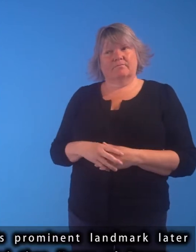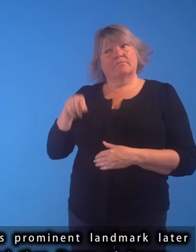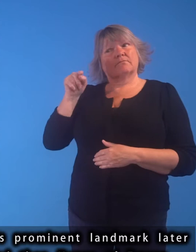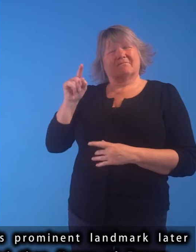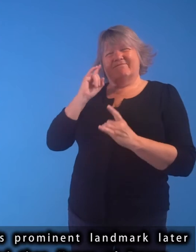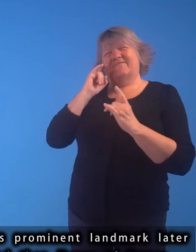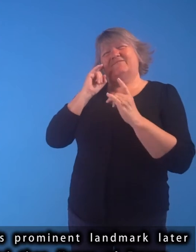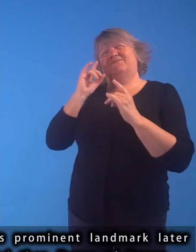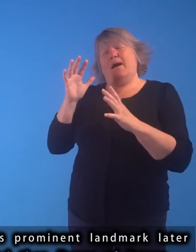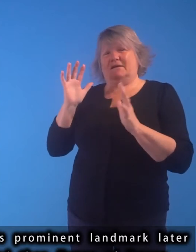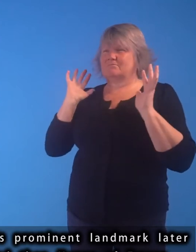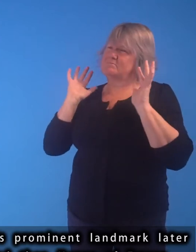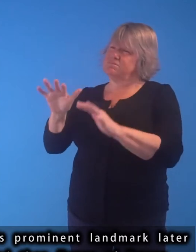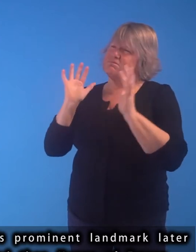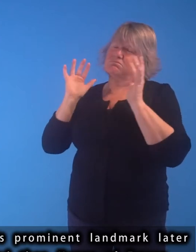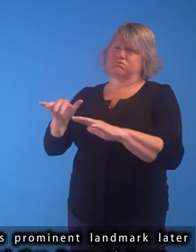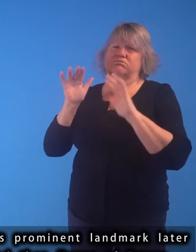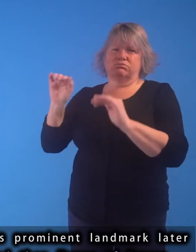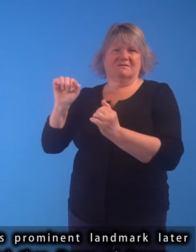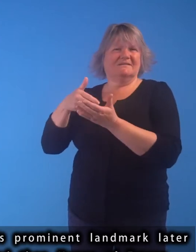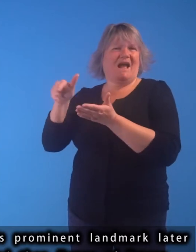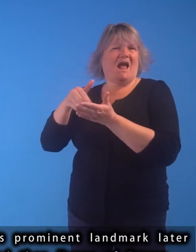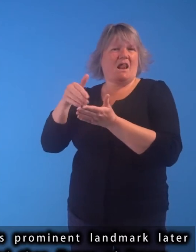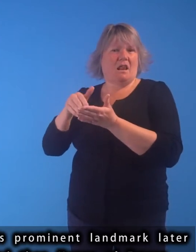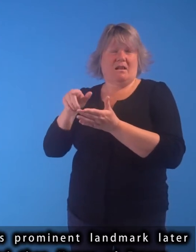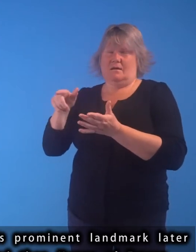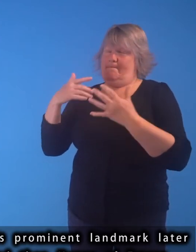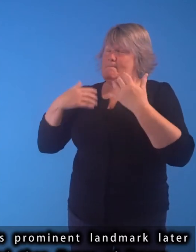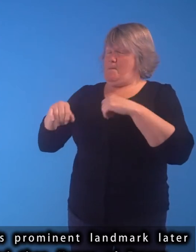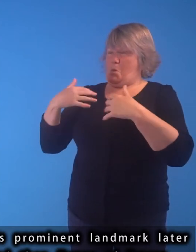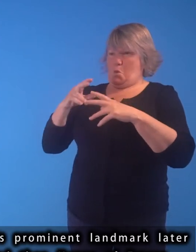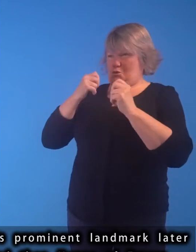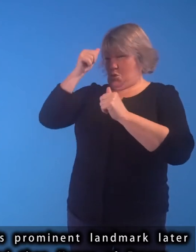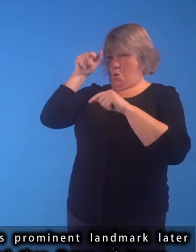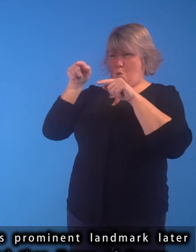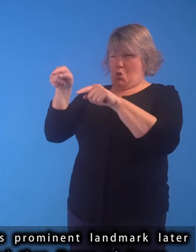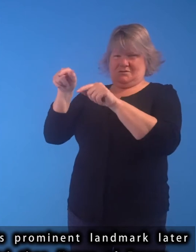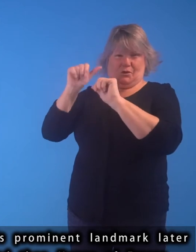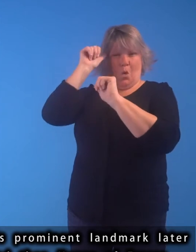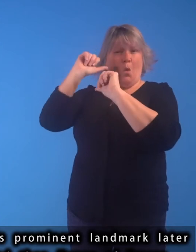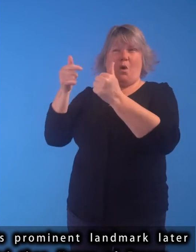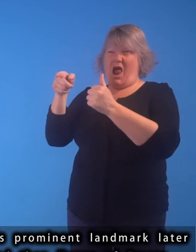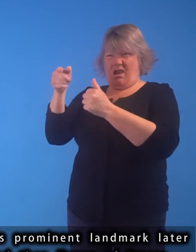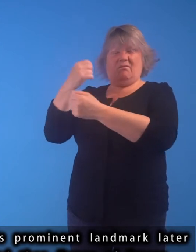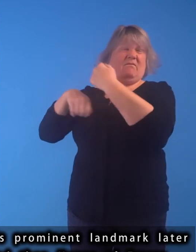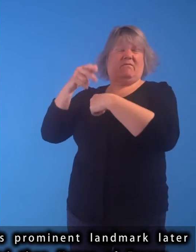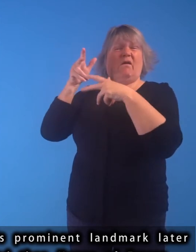Famed for its crowd-pulling sales, this prominent landmark later became Bins & Sons